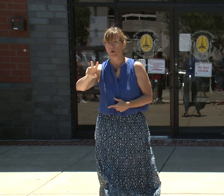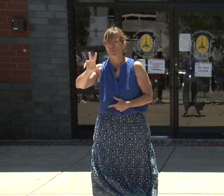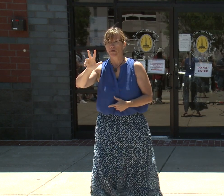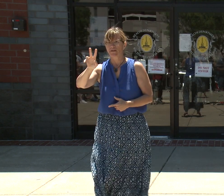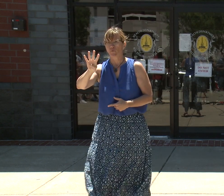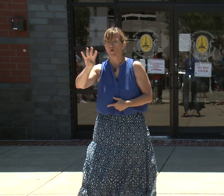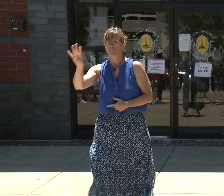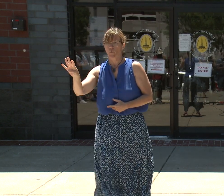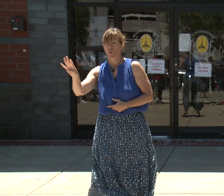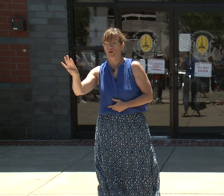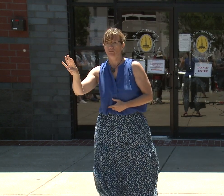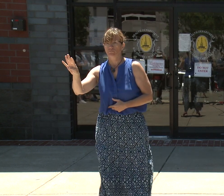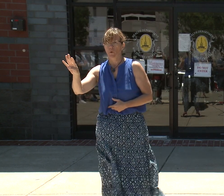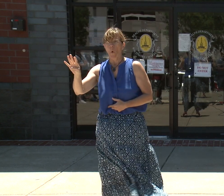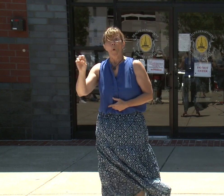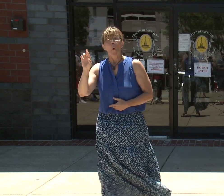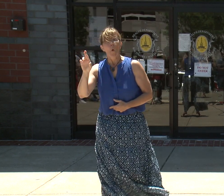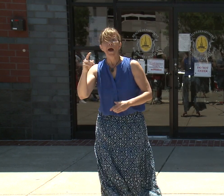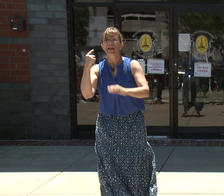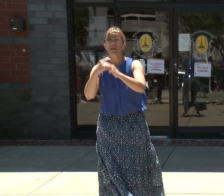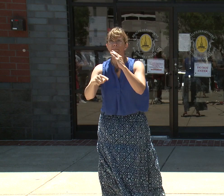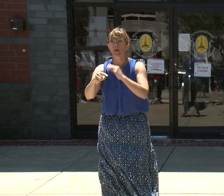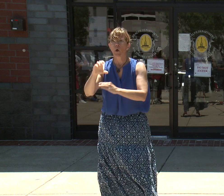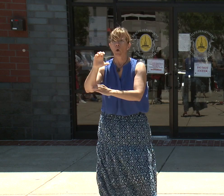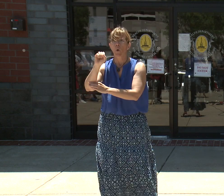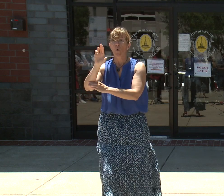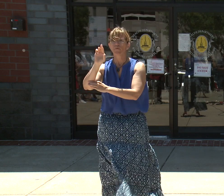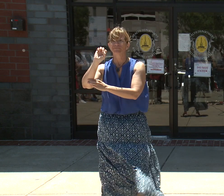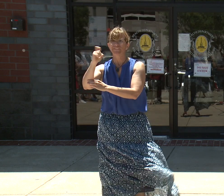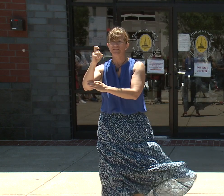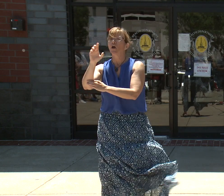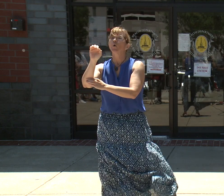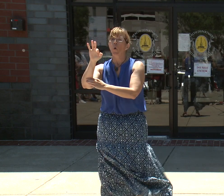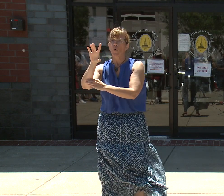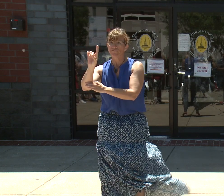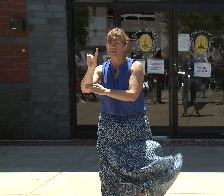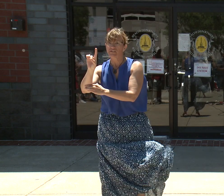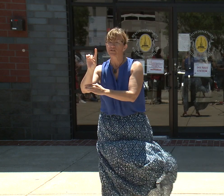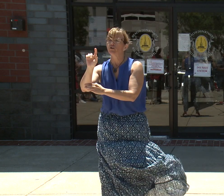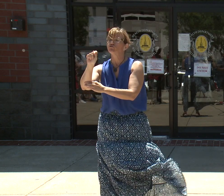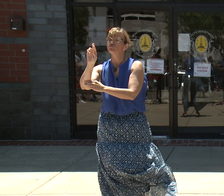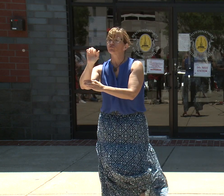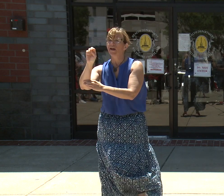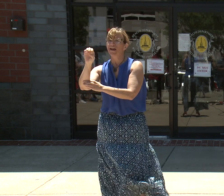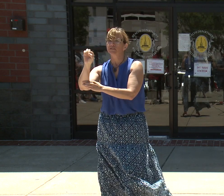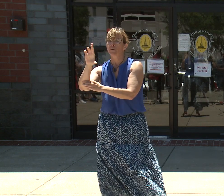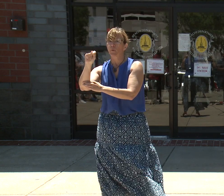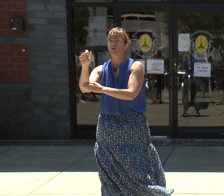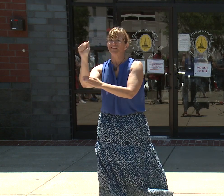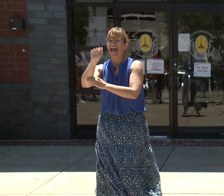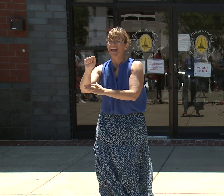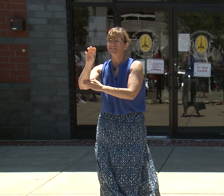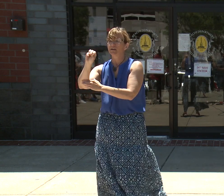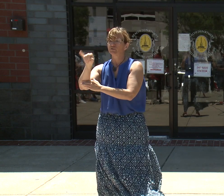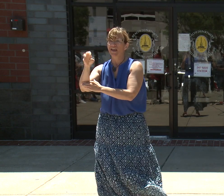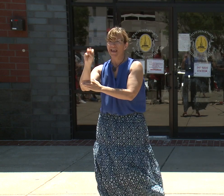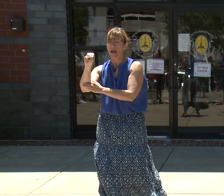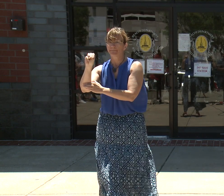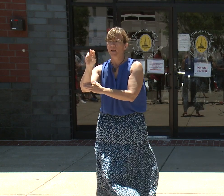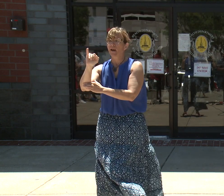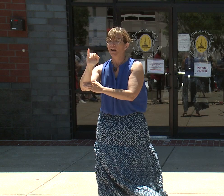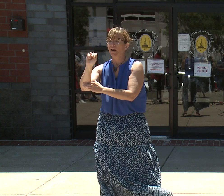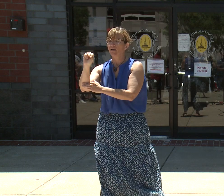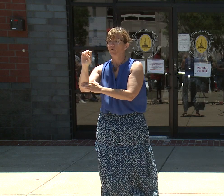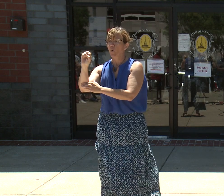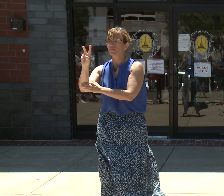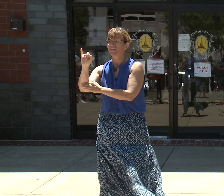or email covidtransportatmjminnovations.com. For our